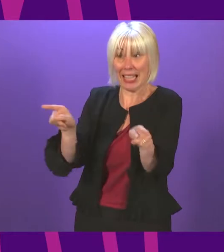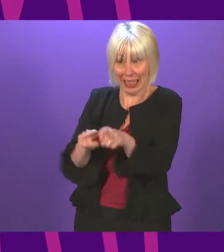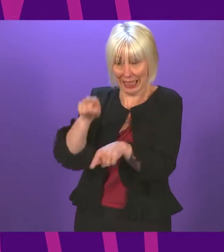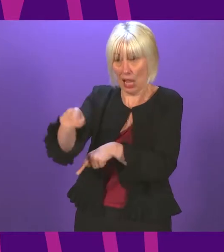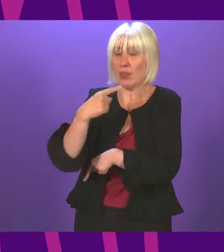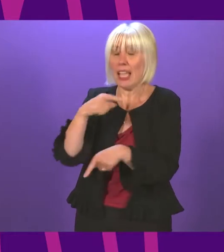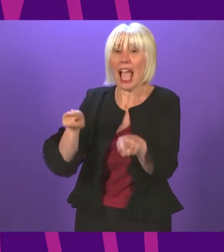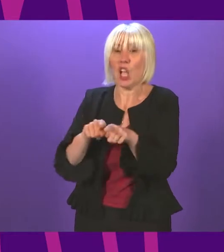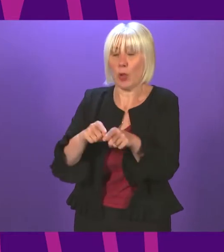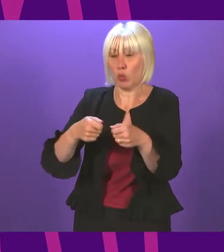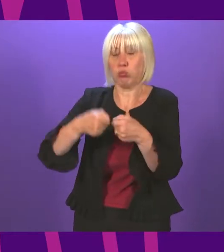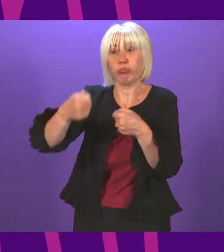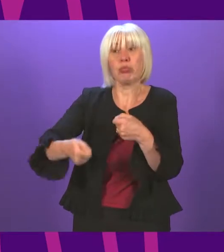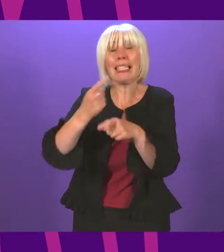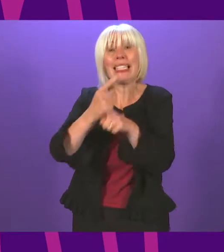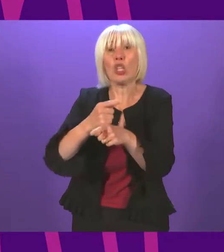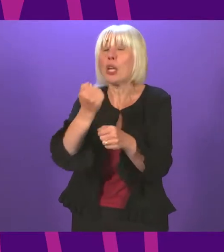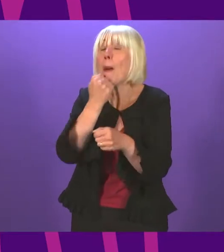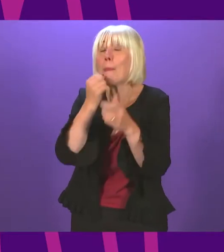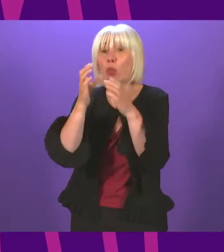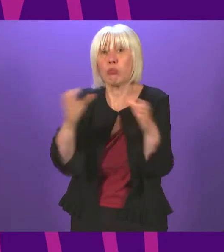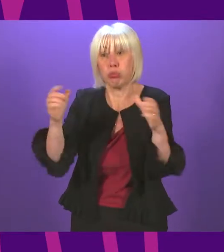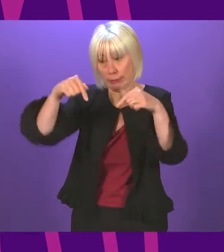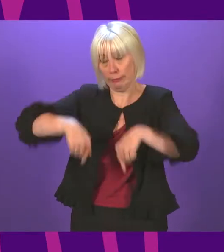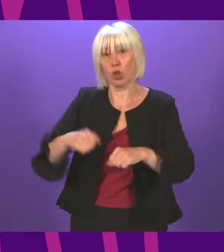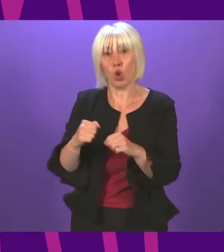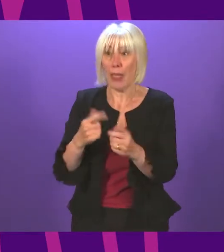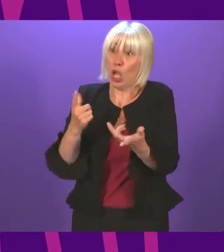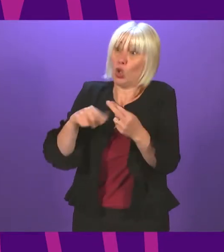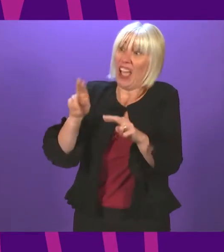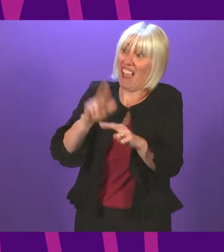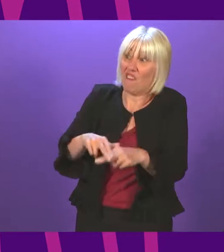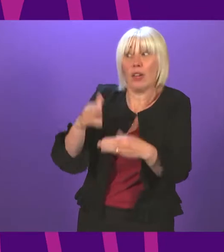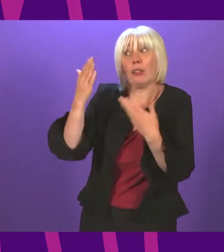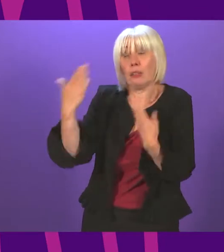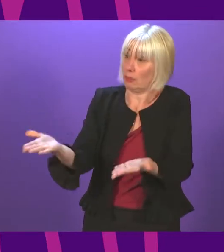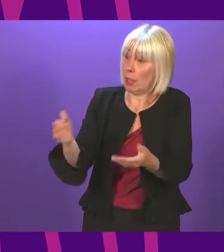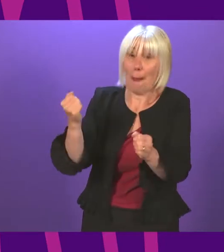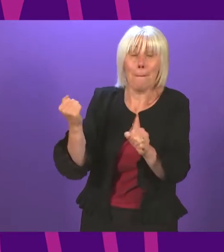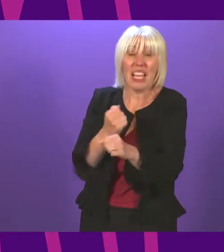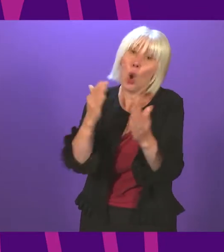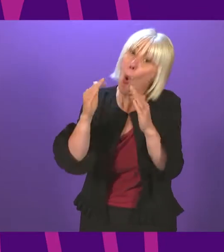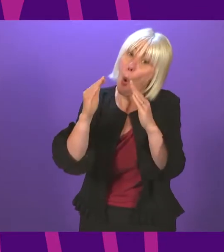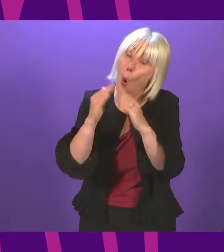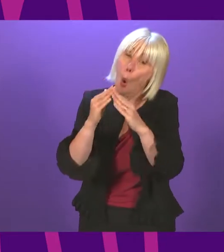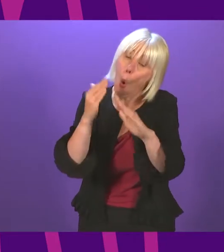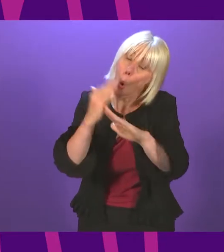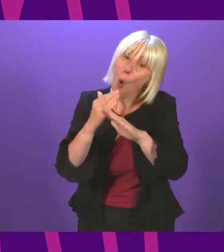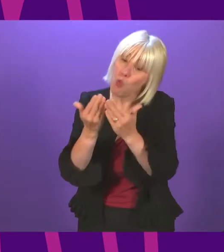that as well as extending the teaching profession so if he did his homework before he came